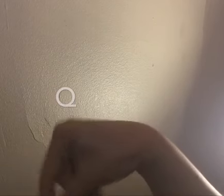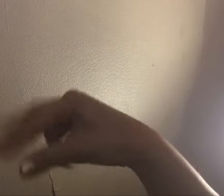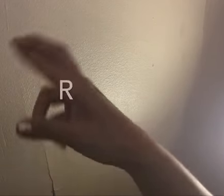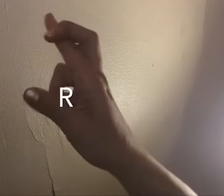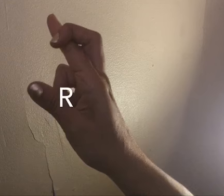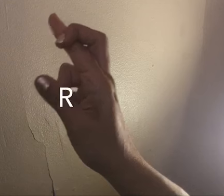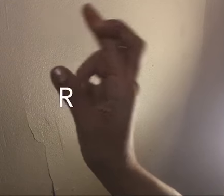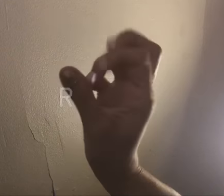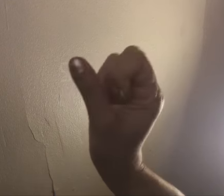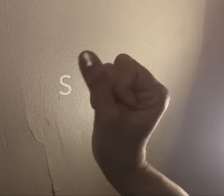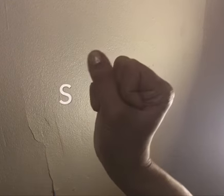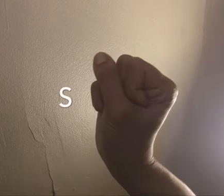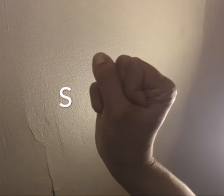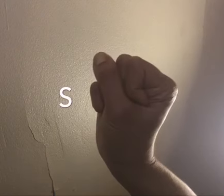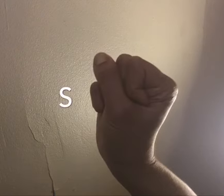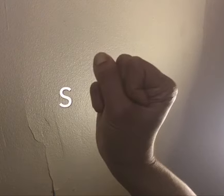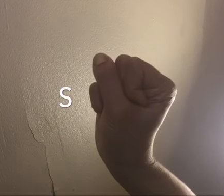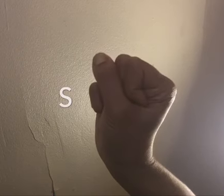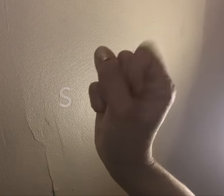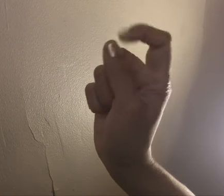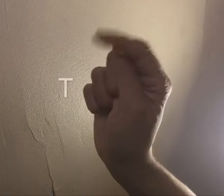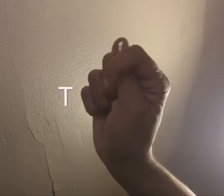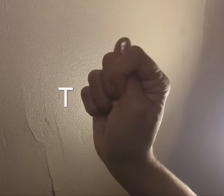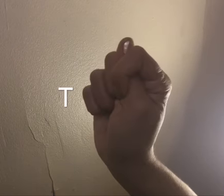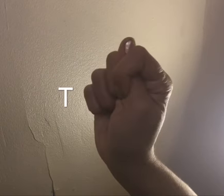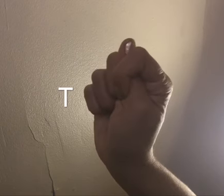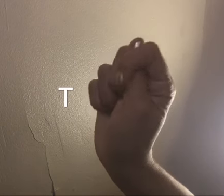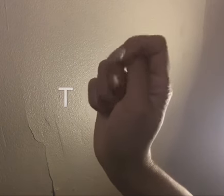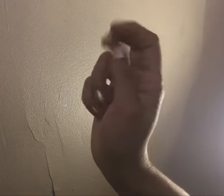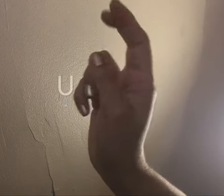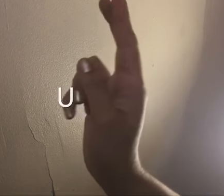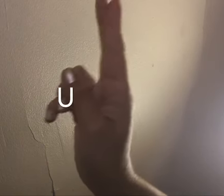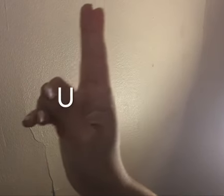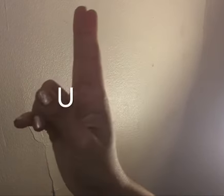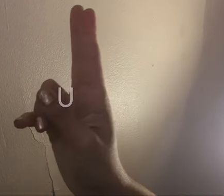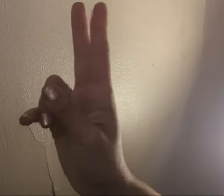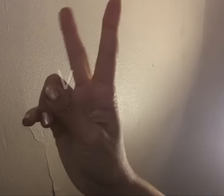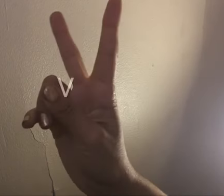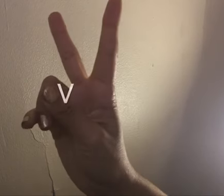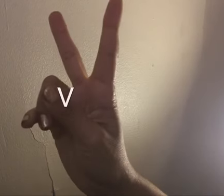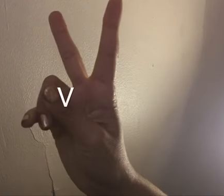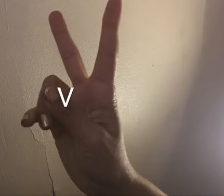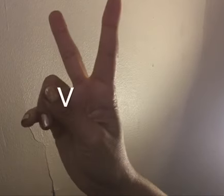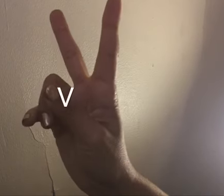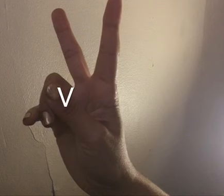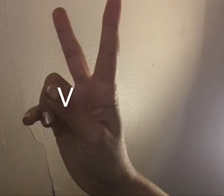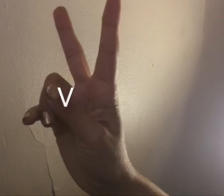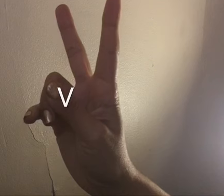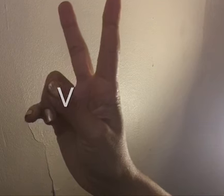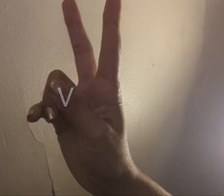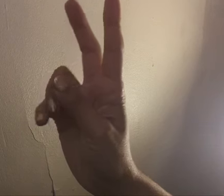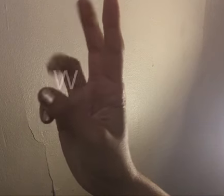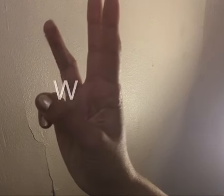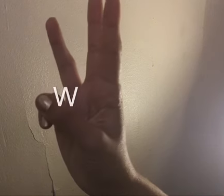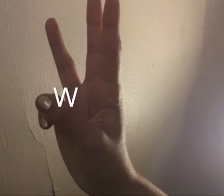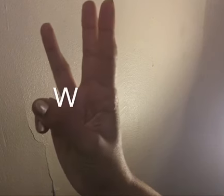R, S, T, U, V, W,